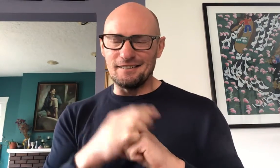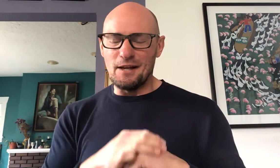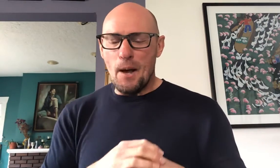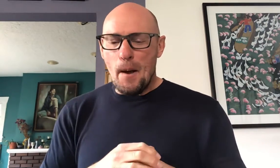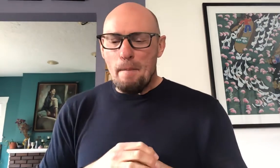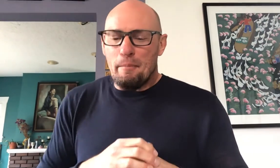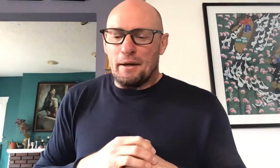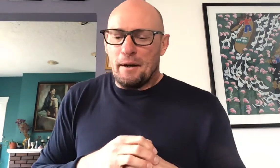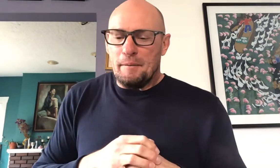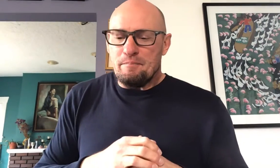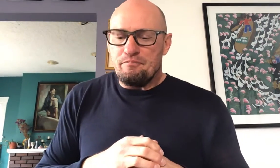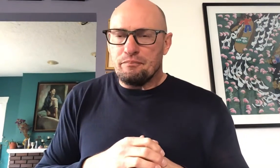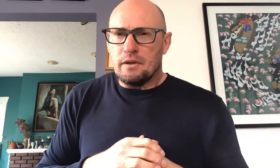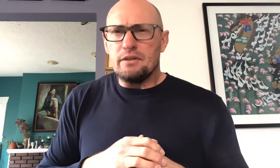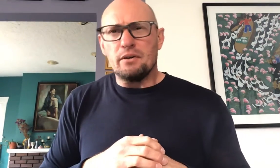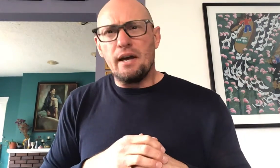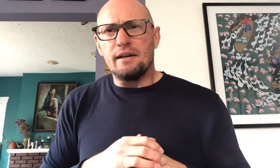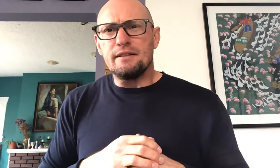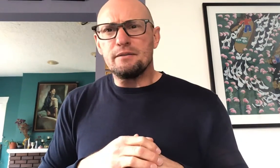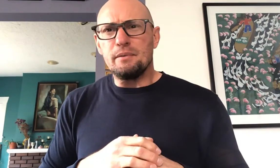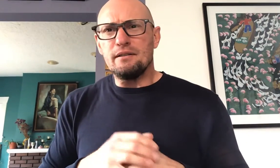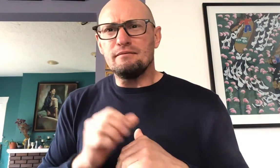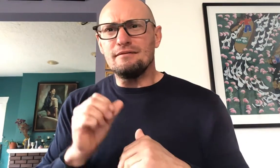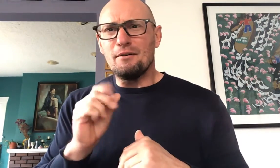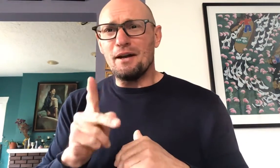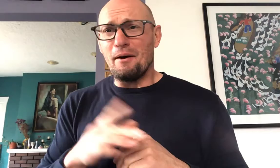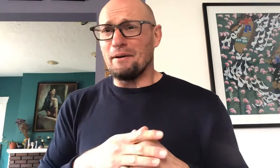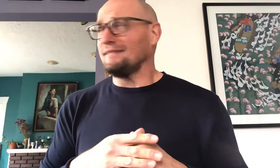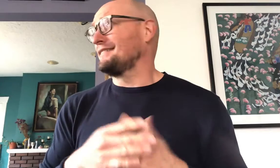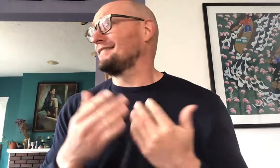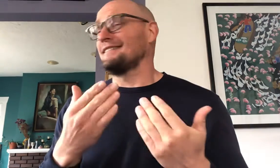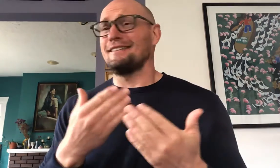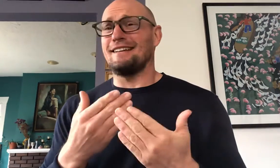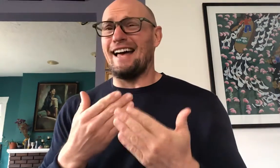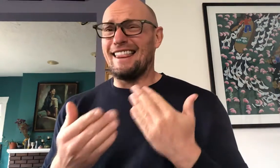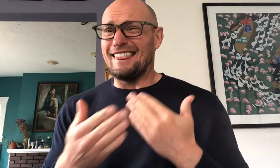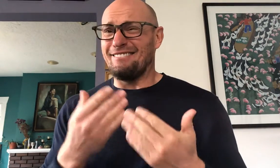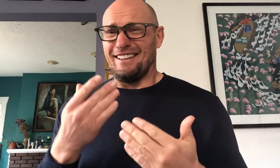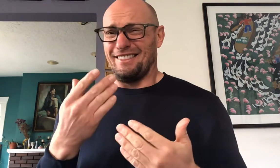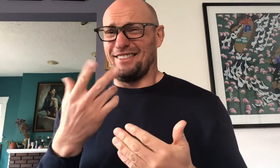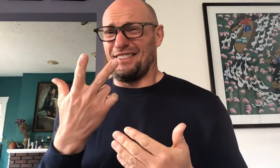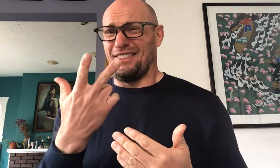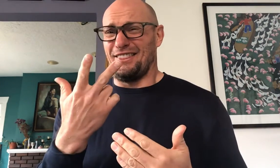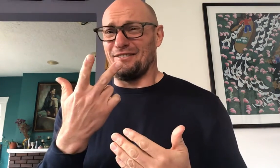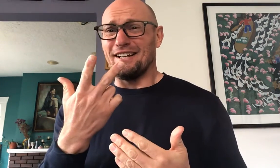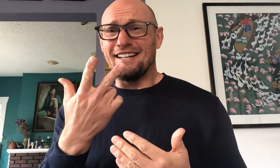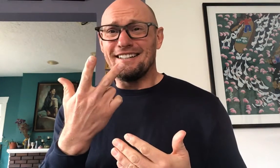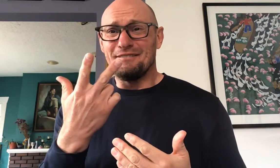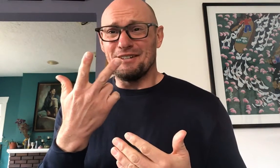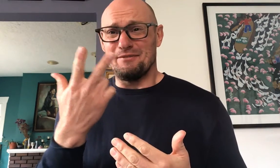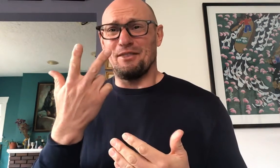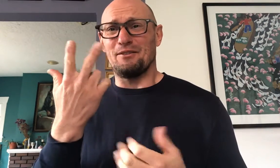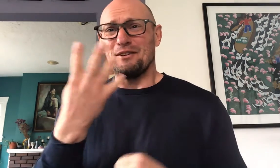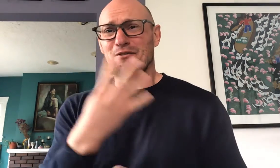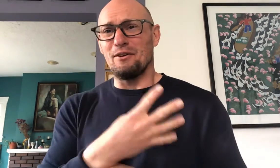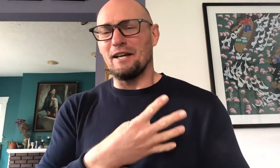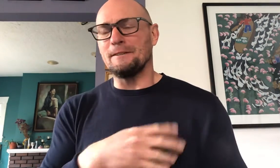but um it's okay it's been okay I mean what three that's been three four days